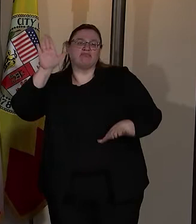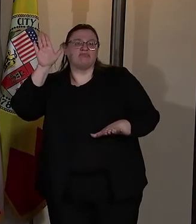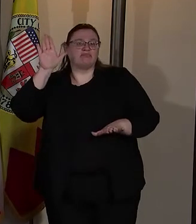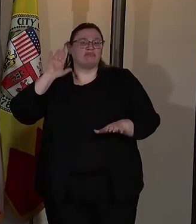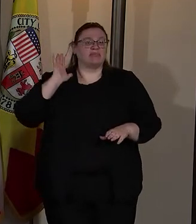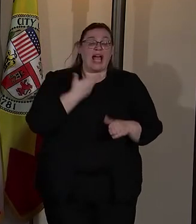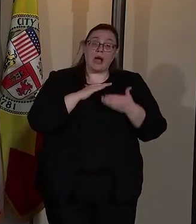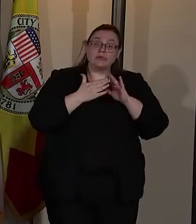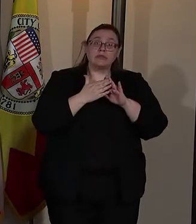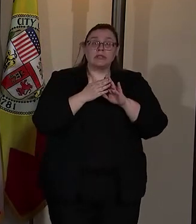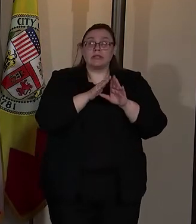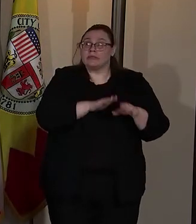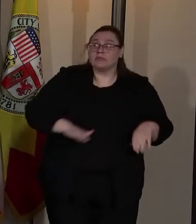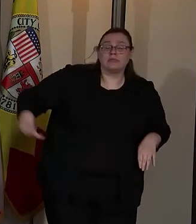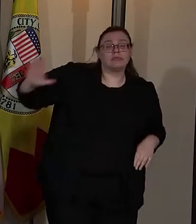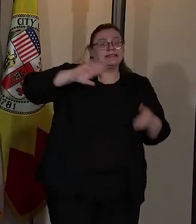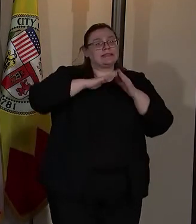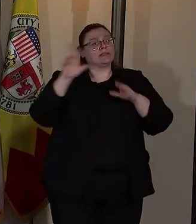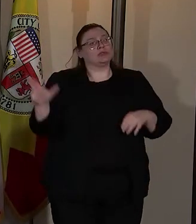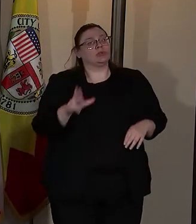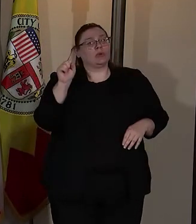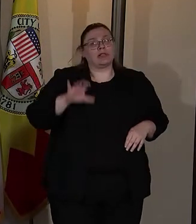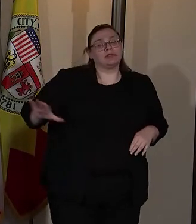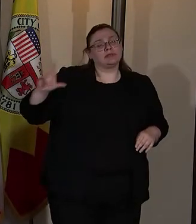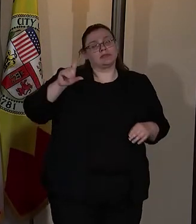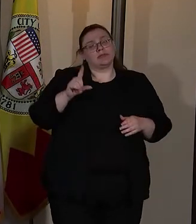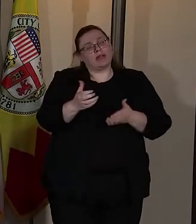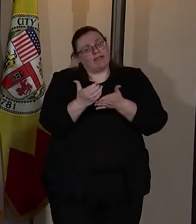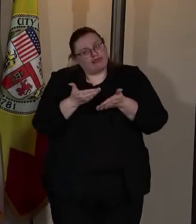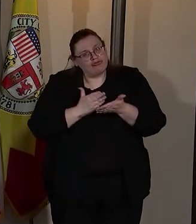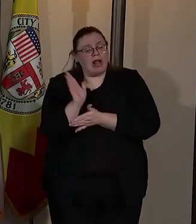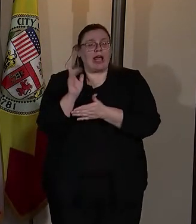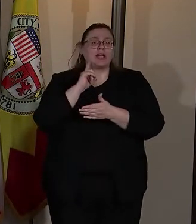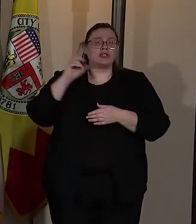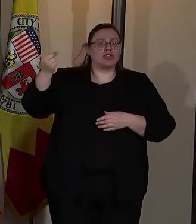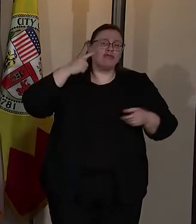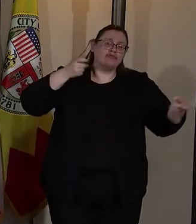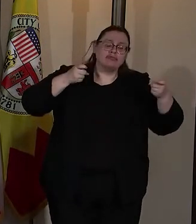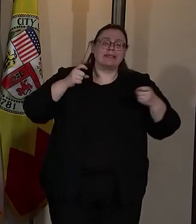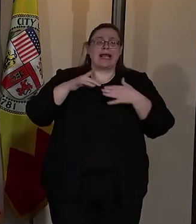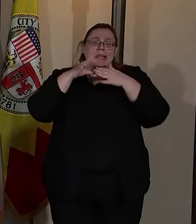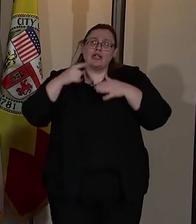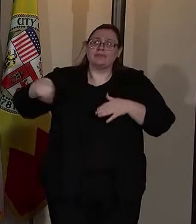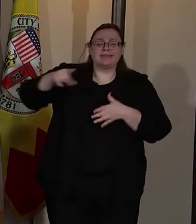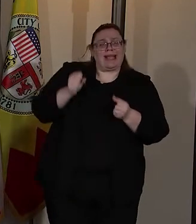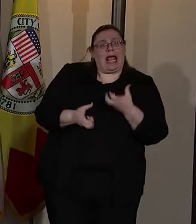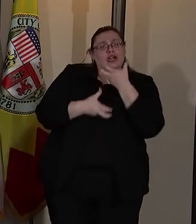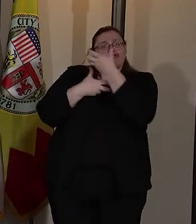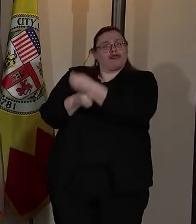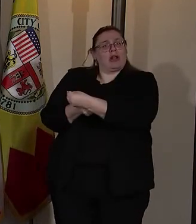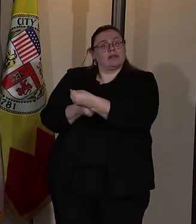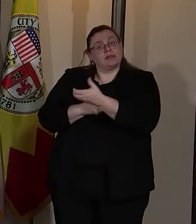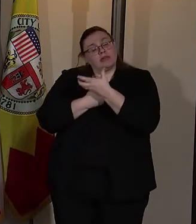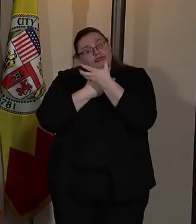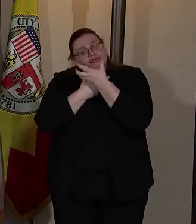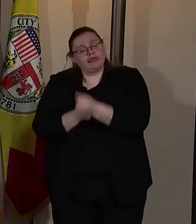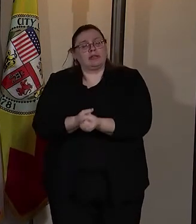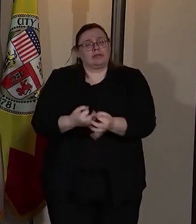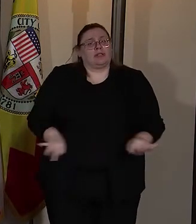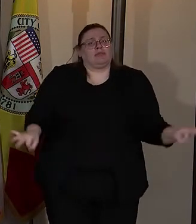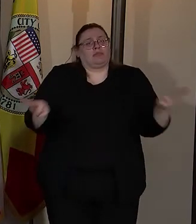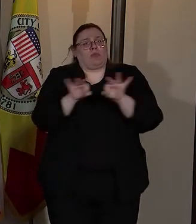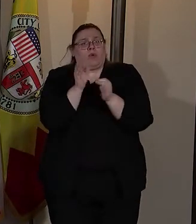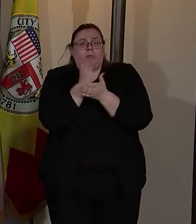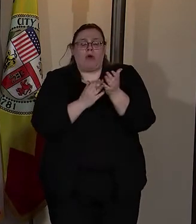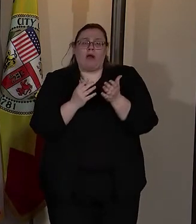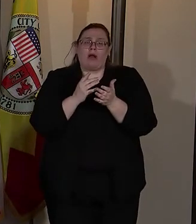across the nation deserve governance and leaders that they trust. Trust is a fundamental part of what we